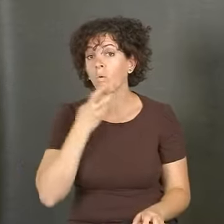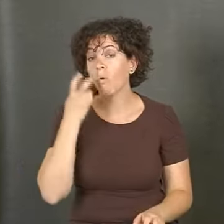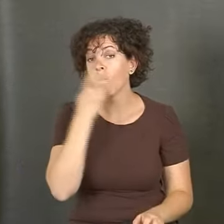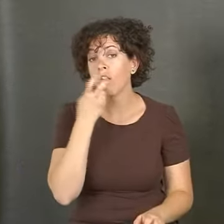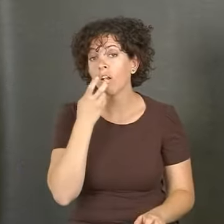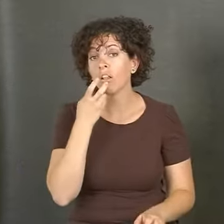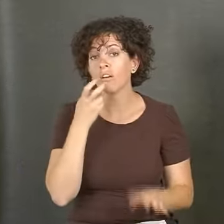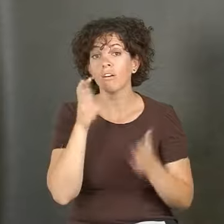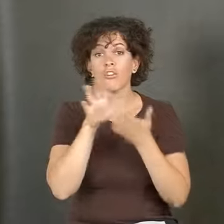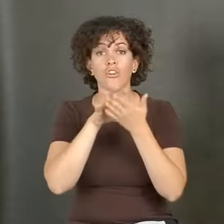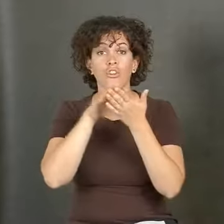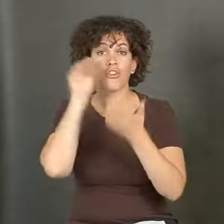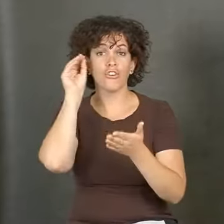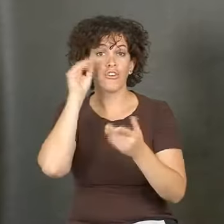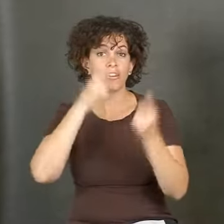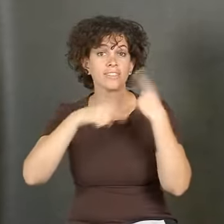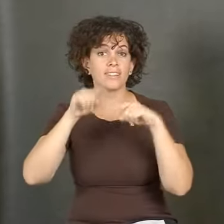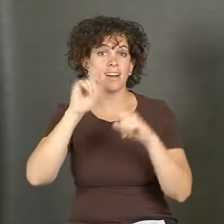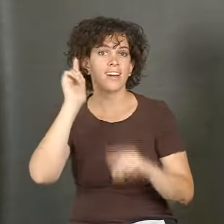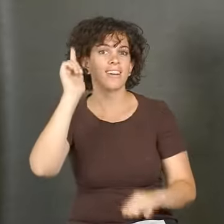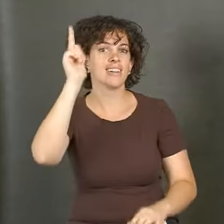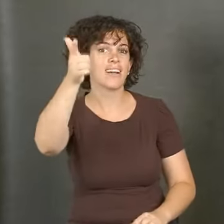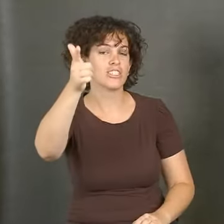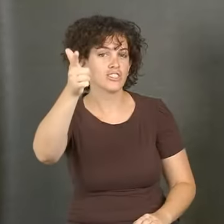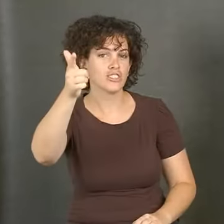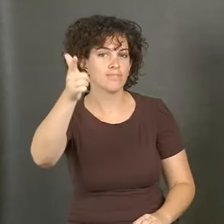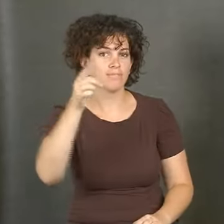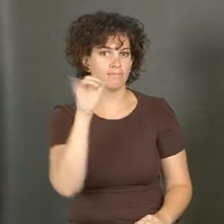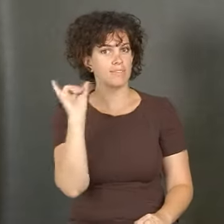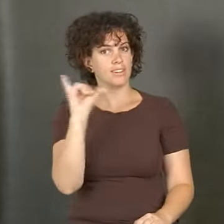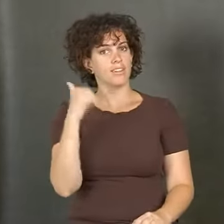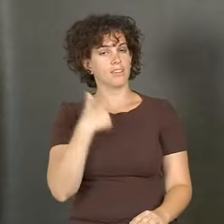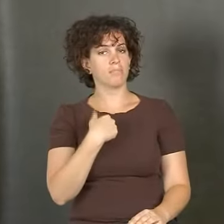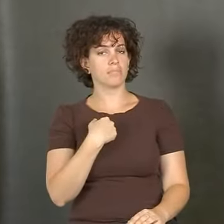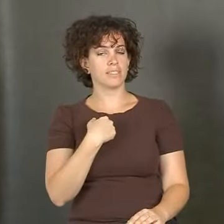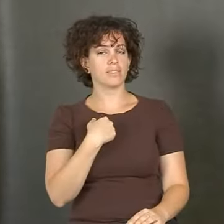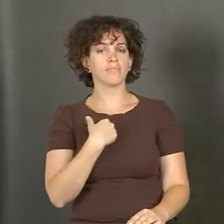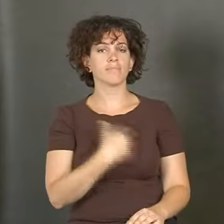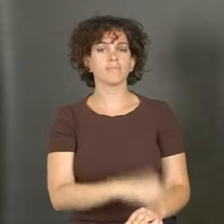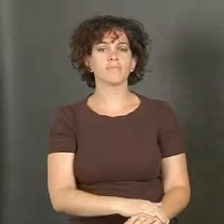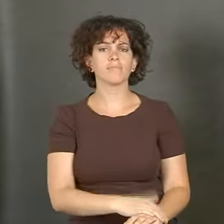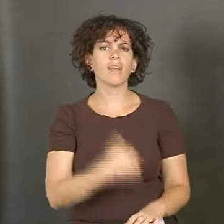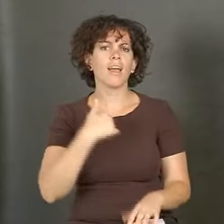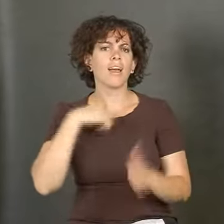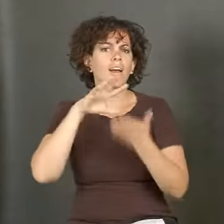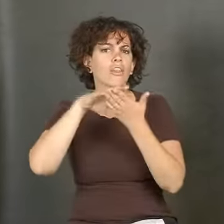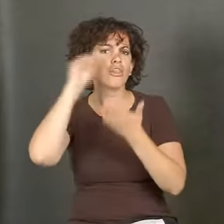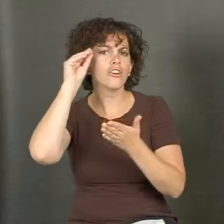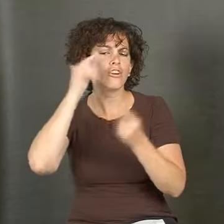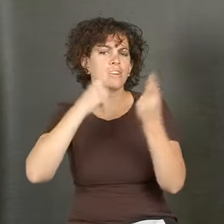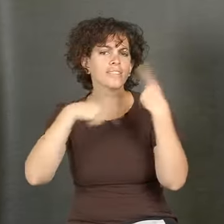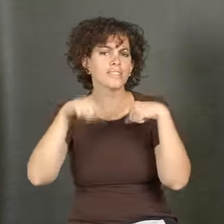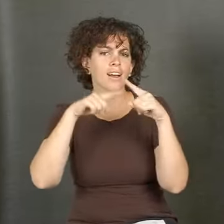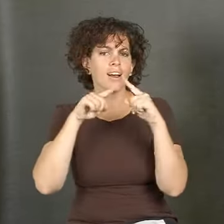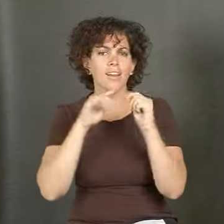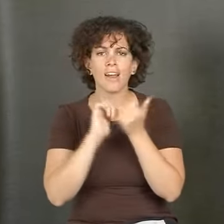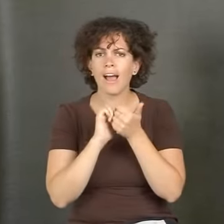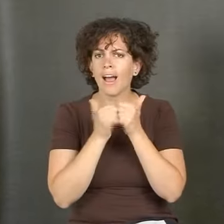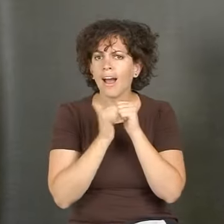Some deaf people grew up learning speech and focusing on speech therapy like myself. And then I learned sign